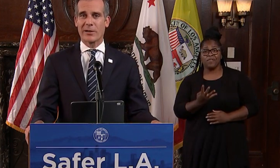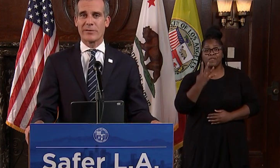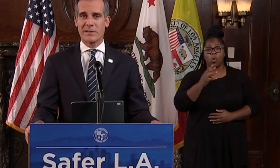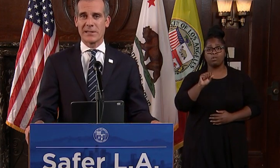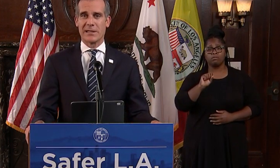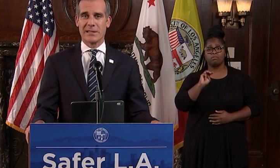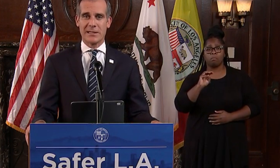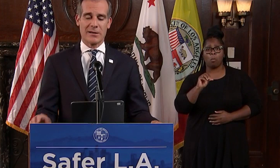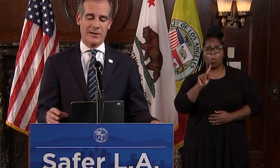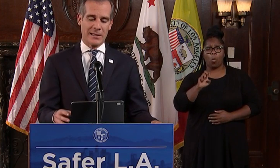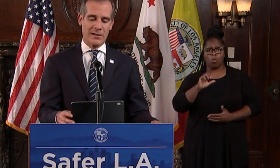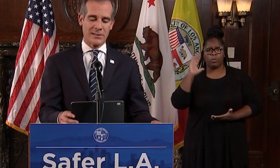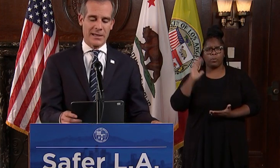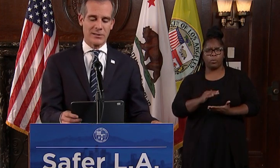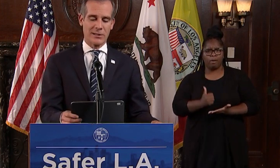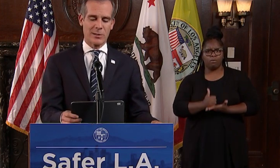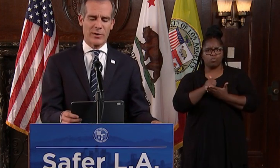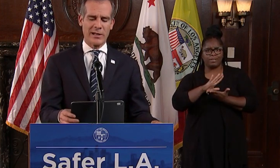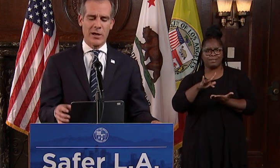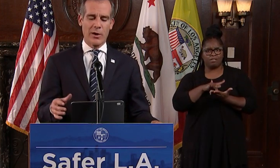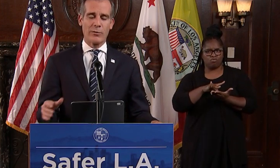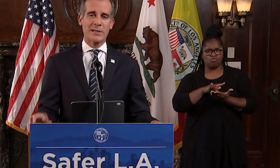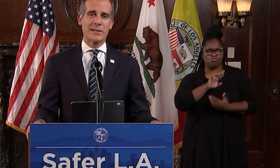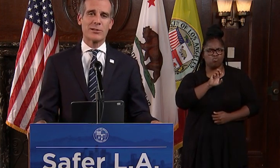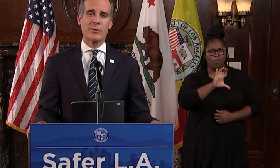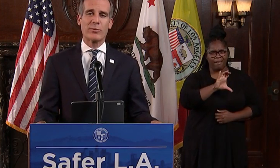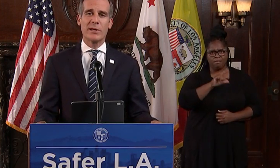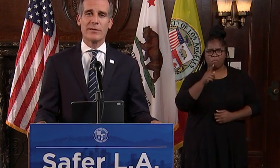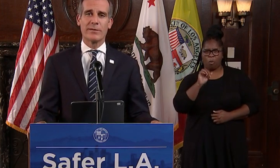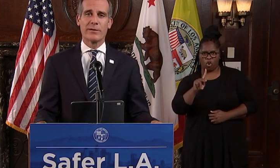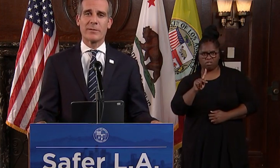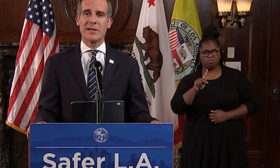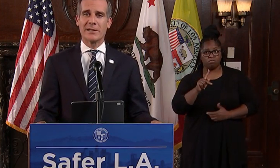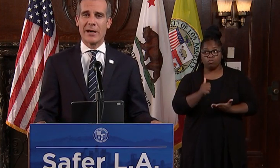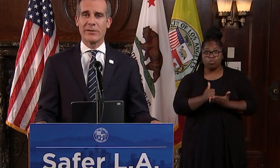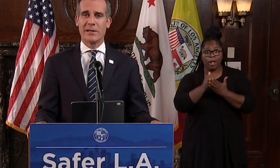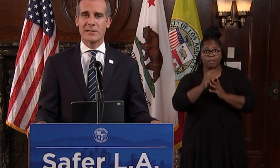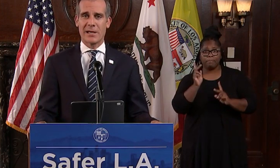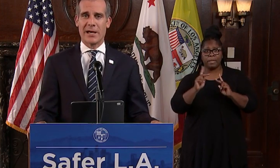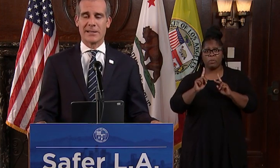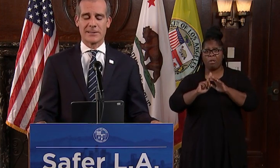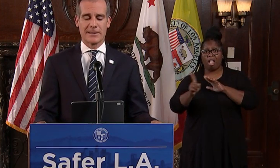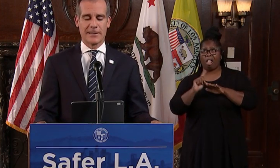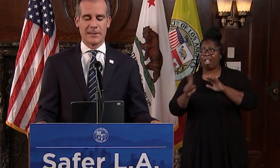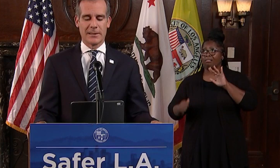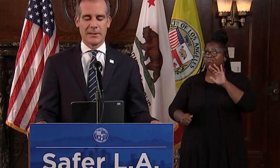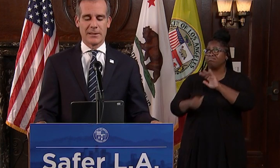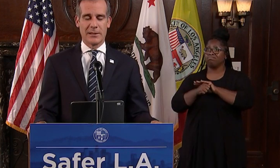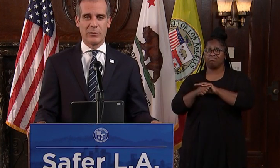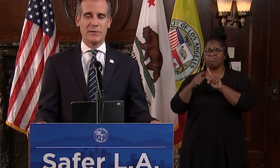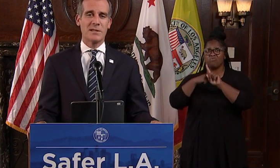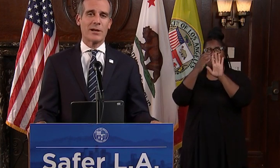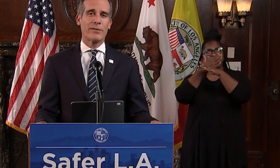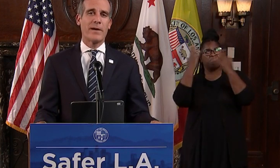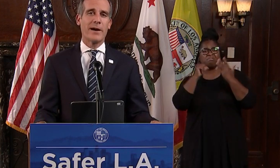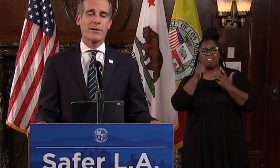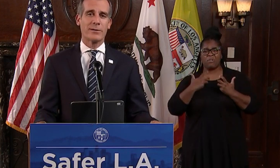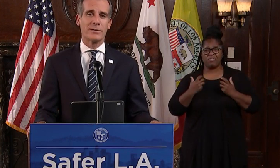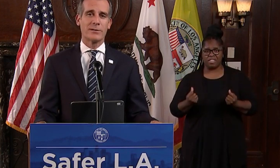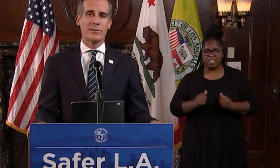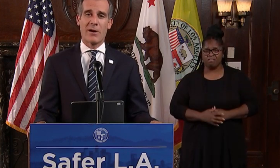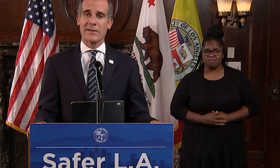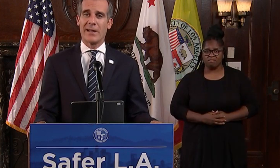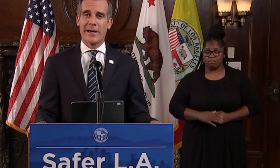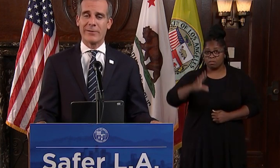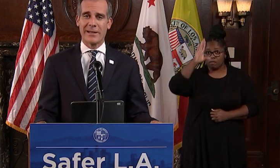Rec and Park facilities here in Los Angeles to bride residents reprieve from the unhealthy skies. We've sent our fire